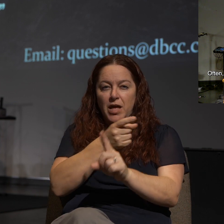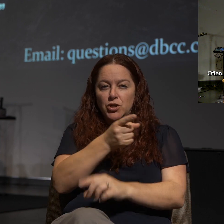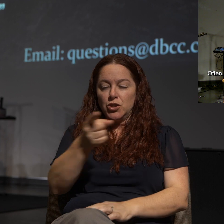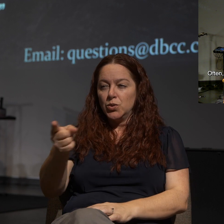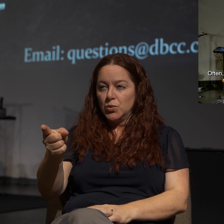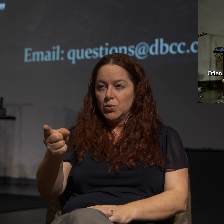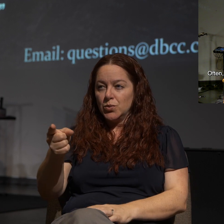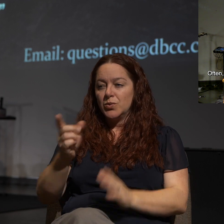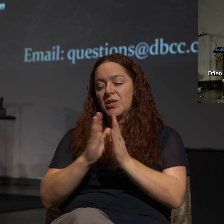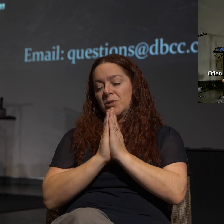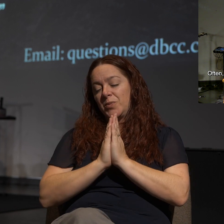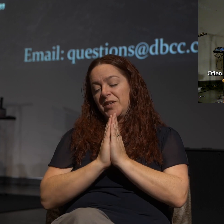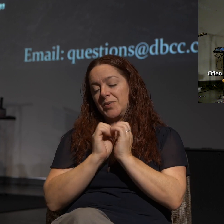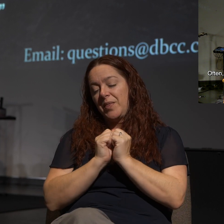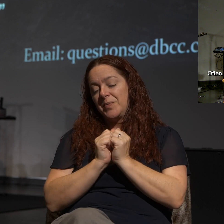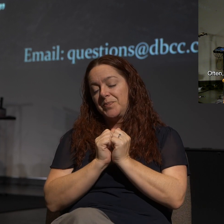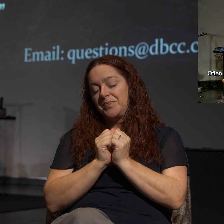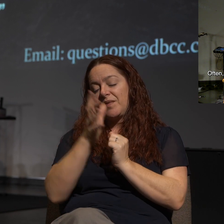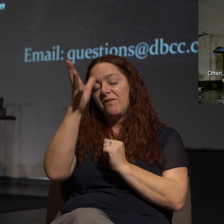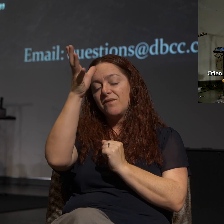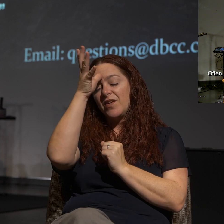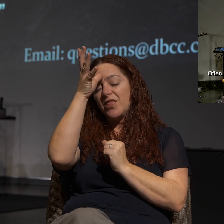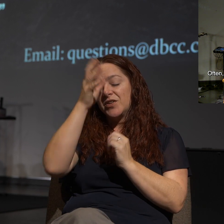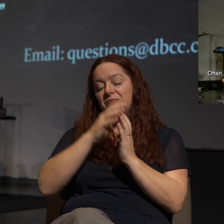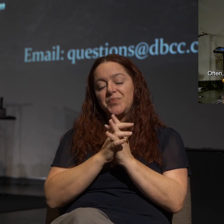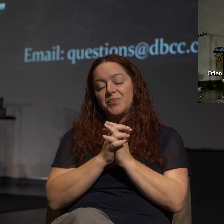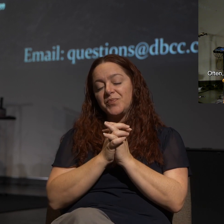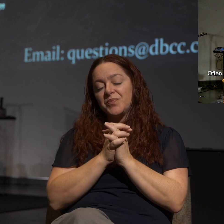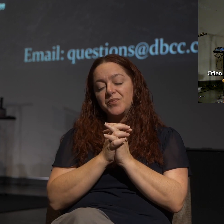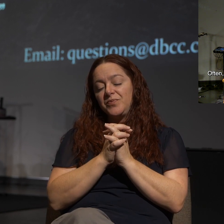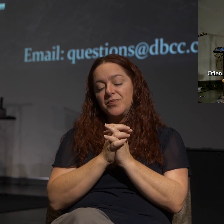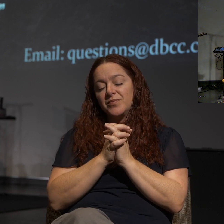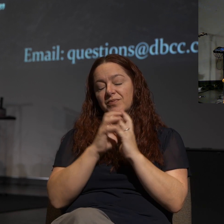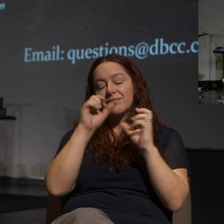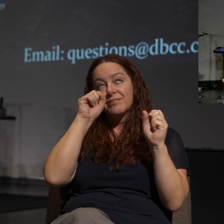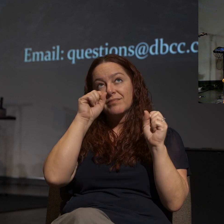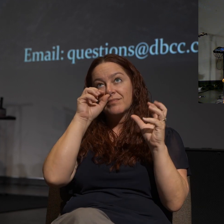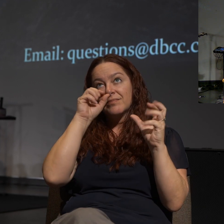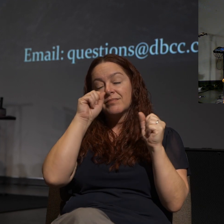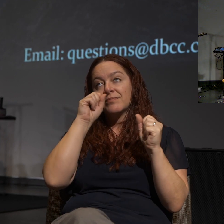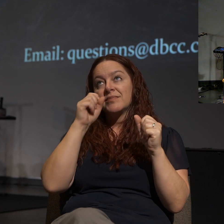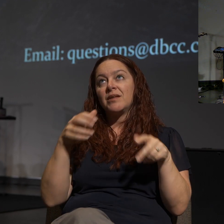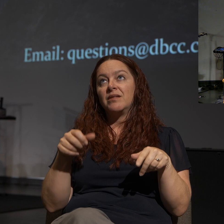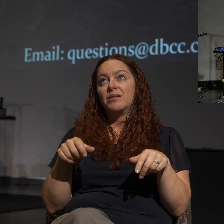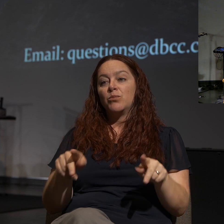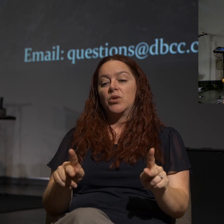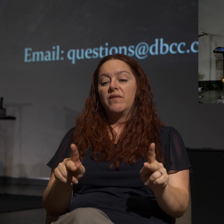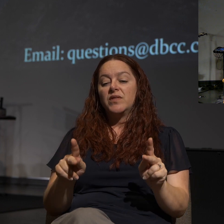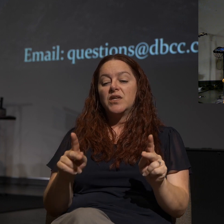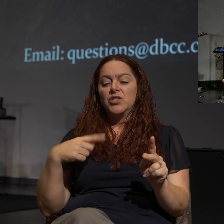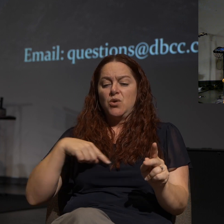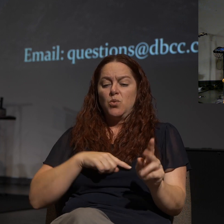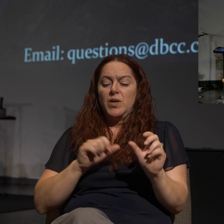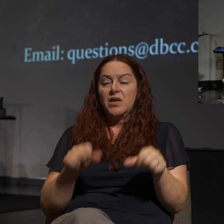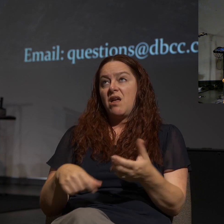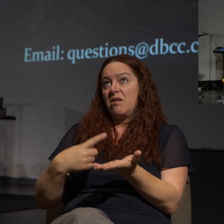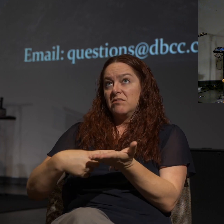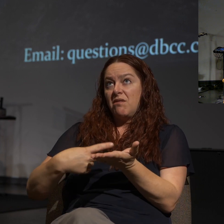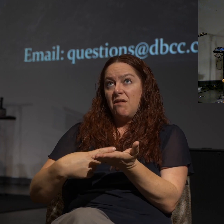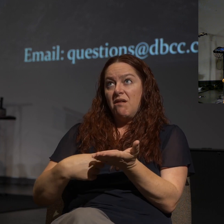Let's pray together. Father, it is an incredible privilege to talk about you.